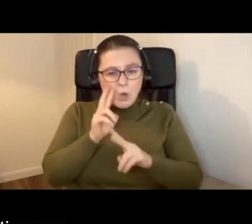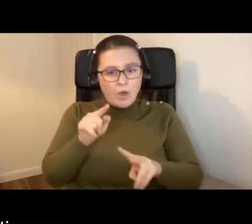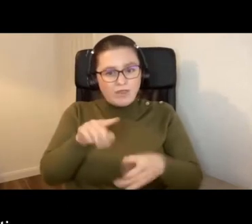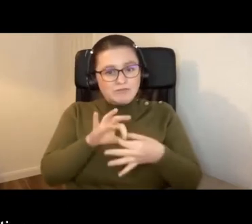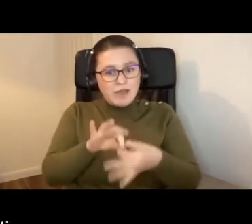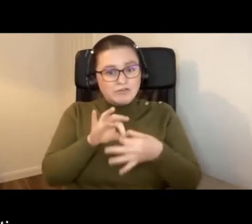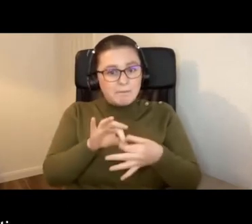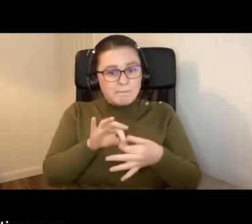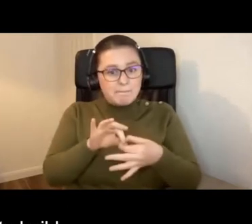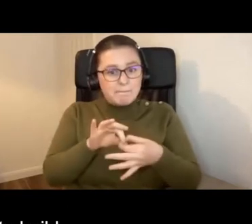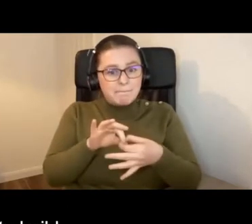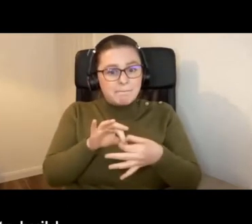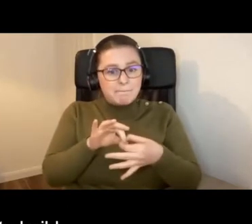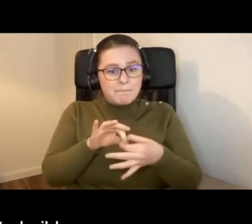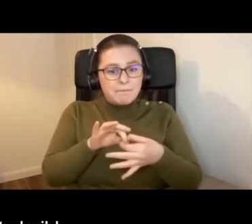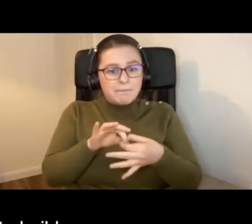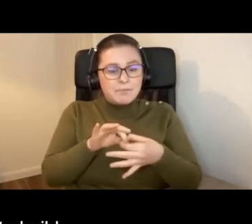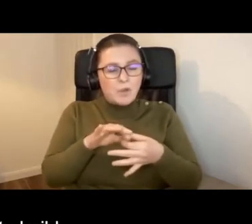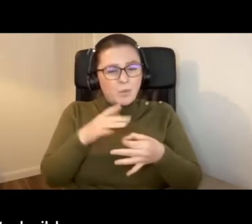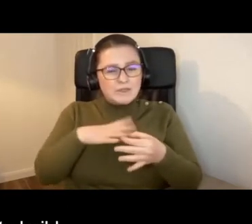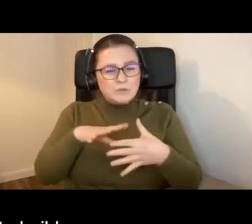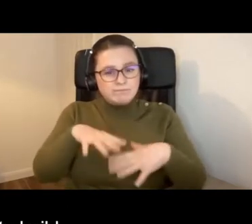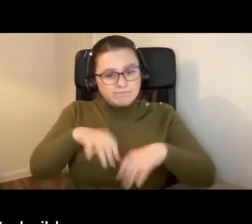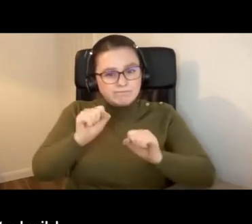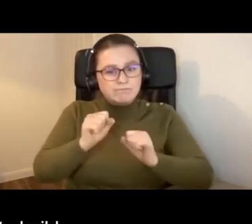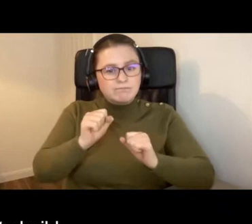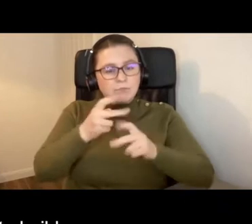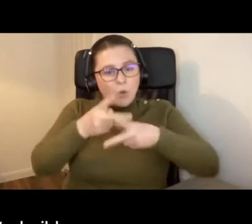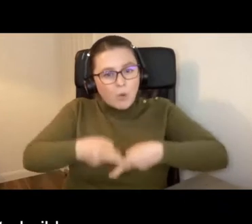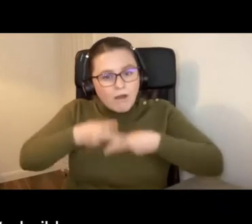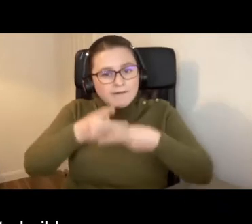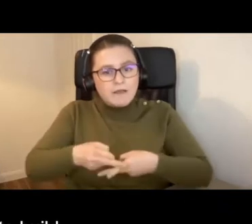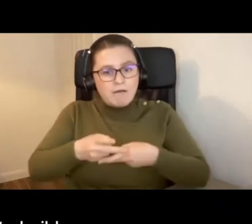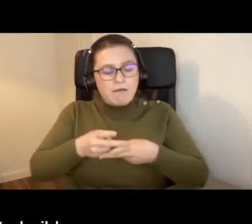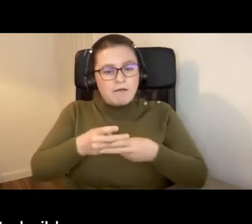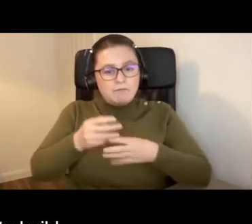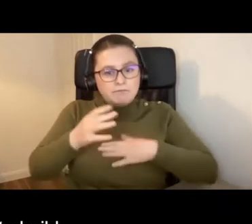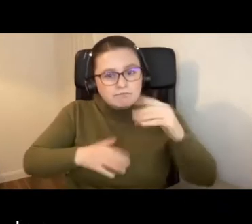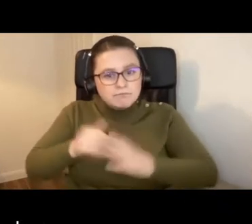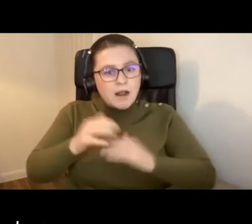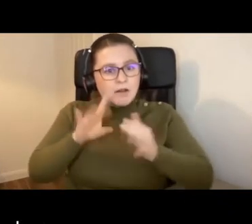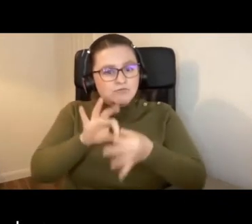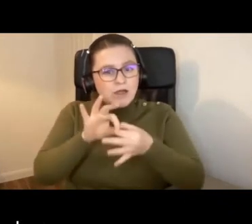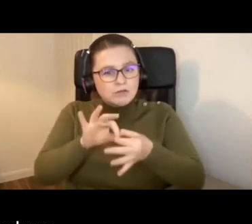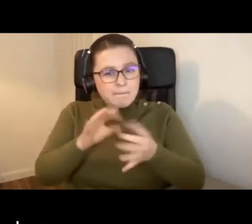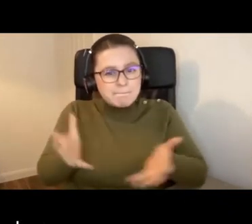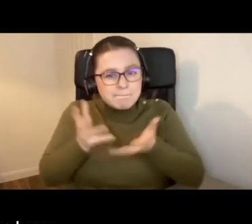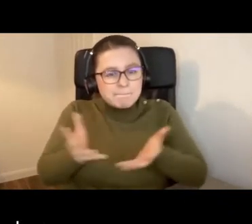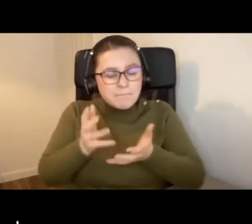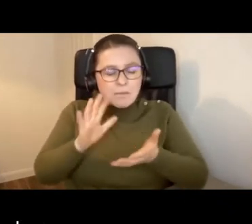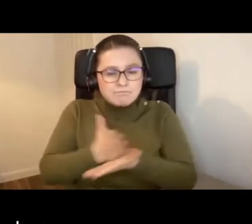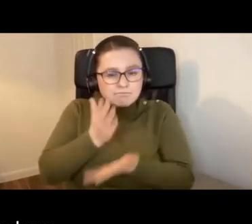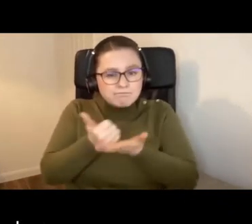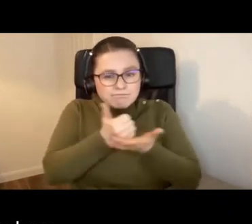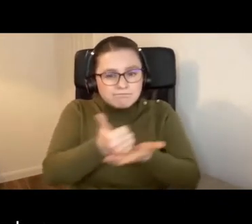which we have to build upon, nurture, and help and support everybody